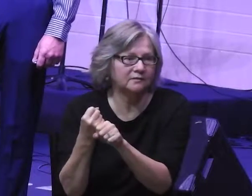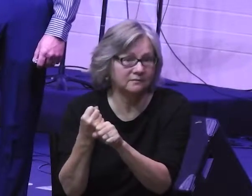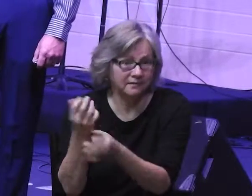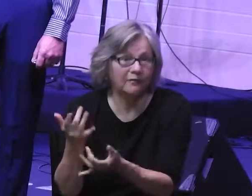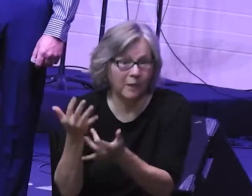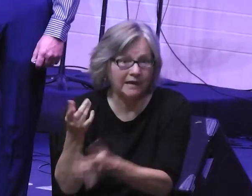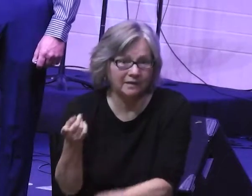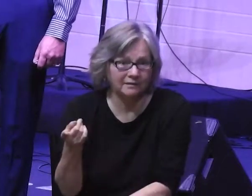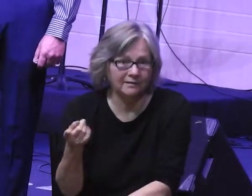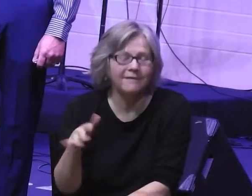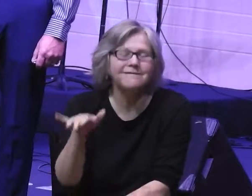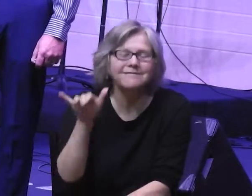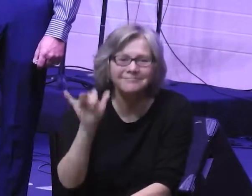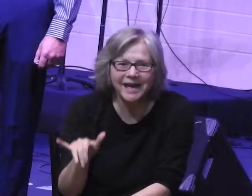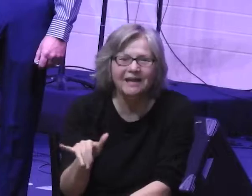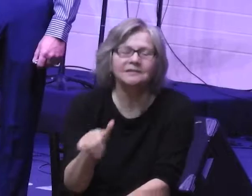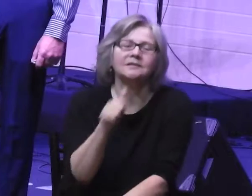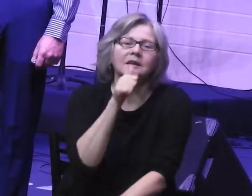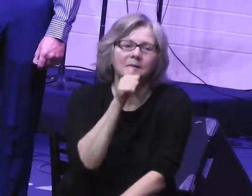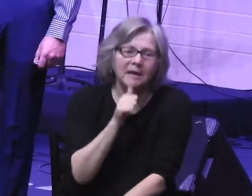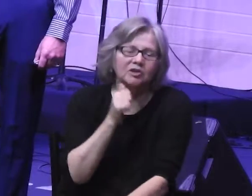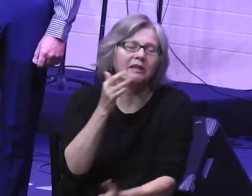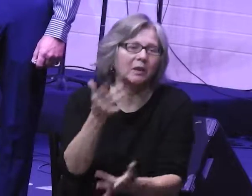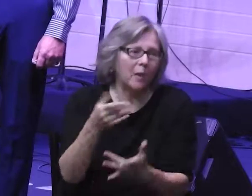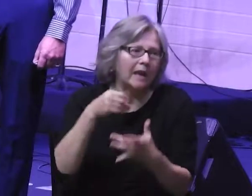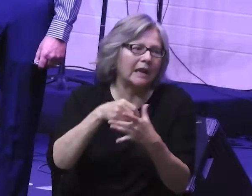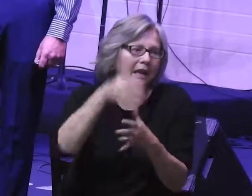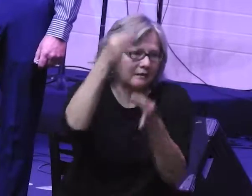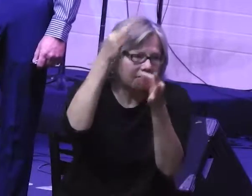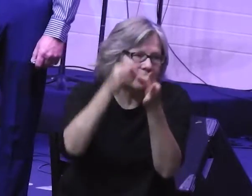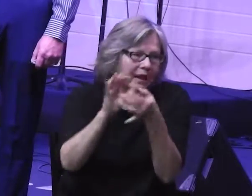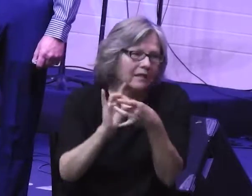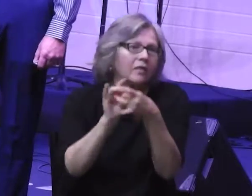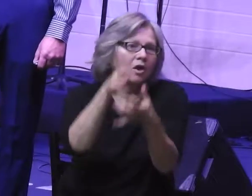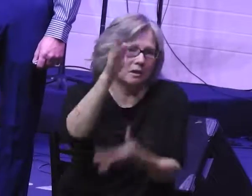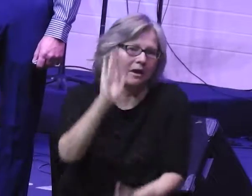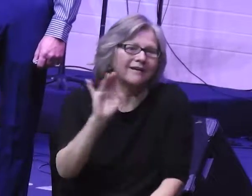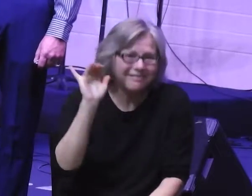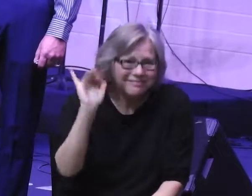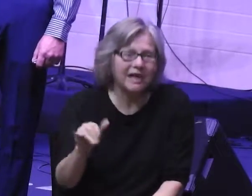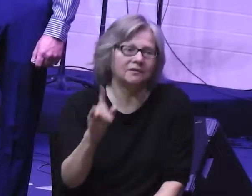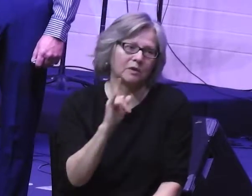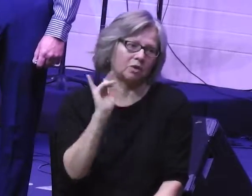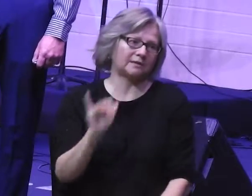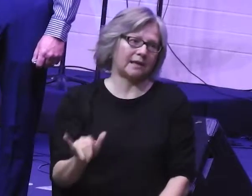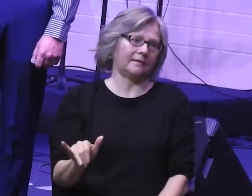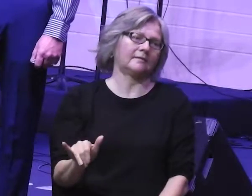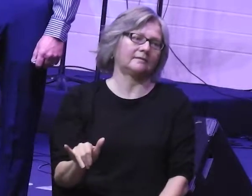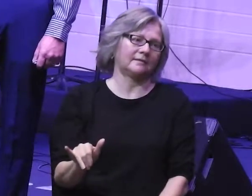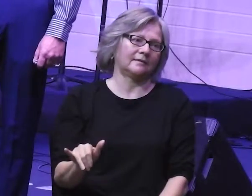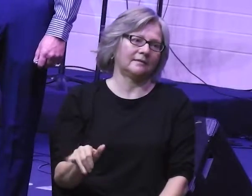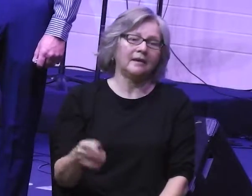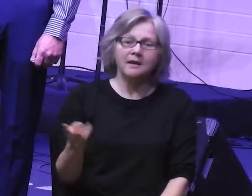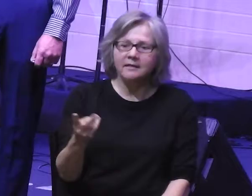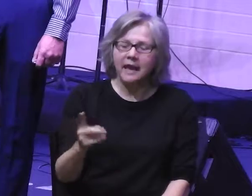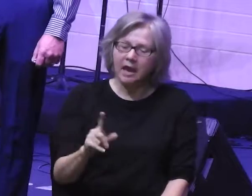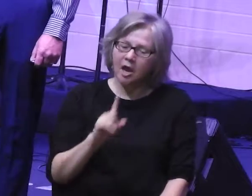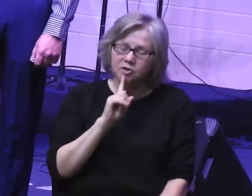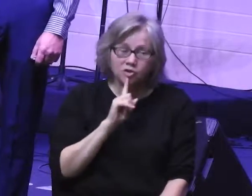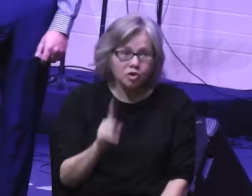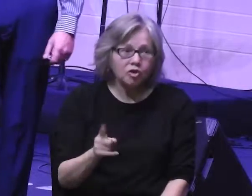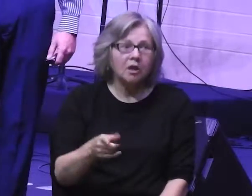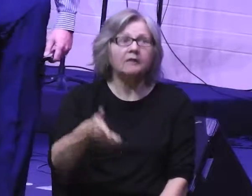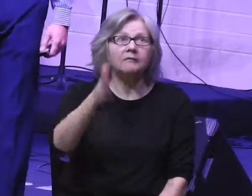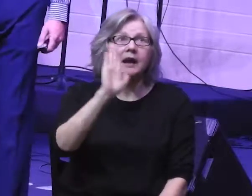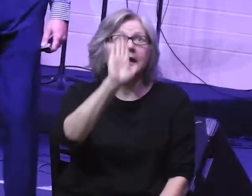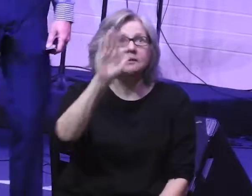That is what patiently waiting in faith on God looks like. They are quite certain